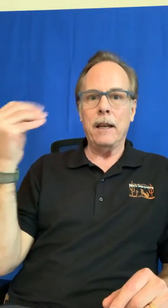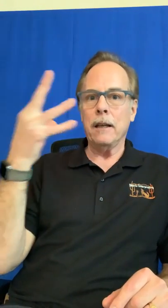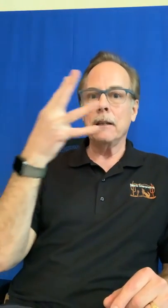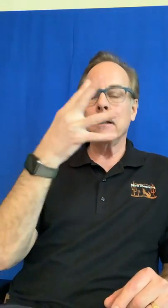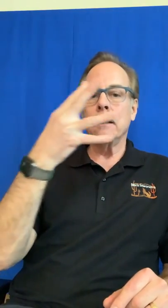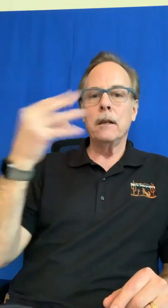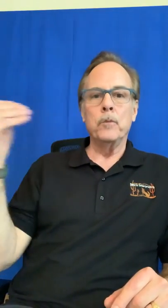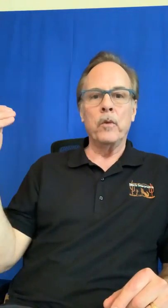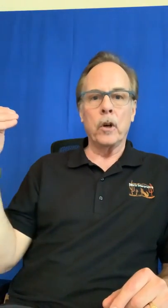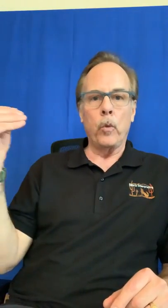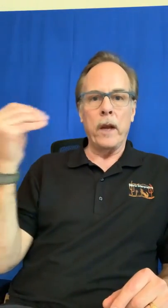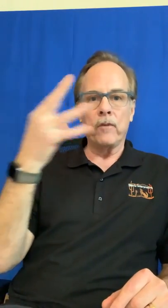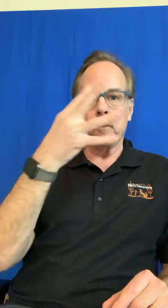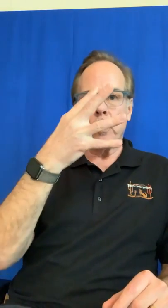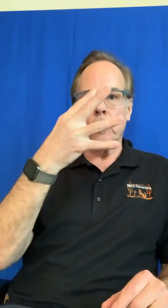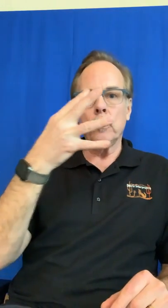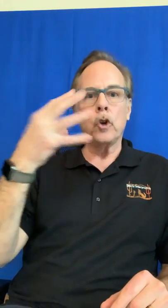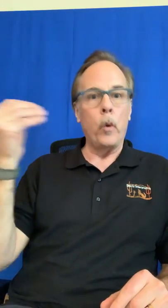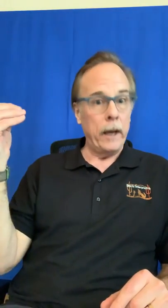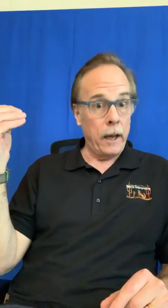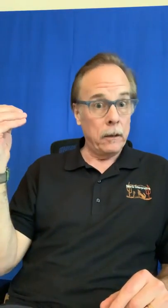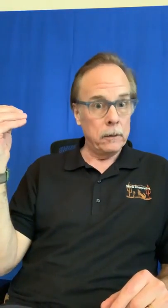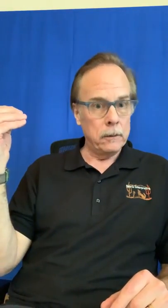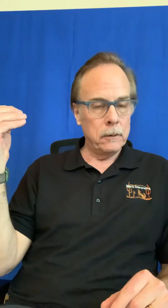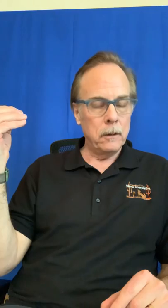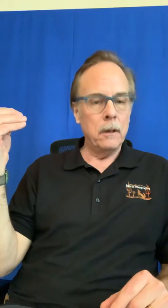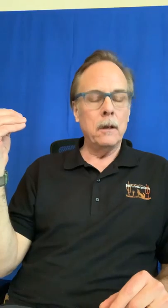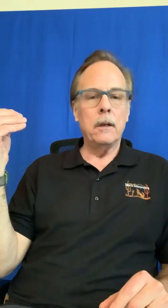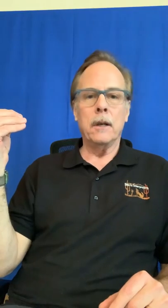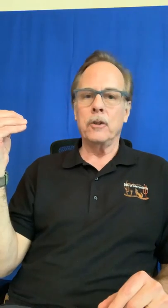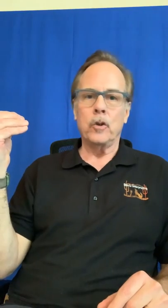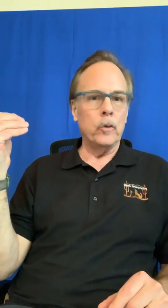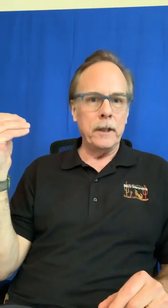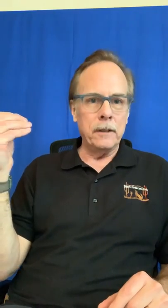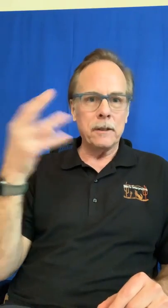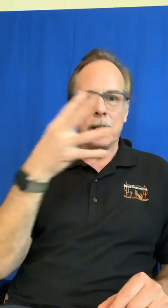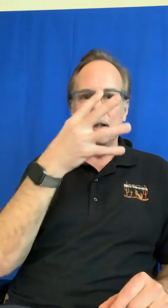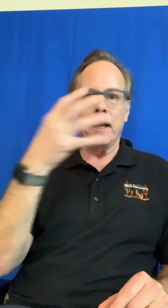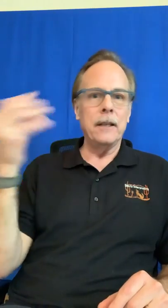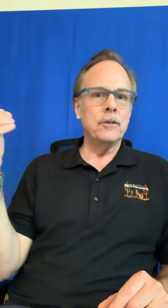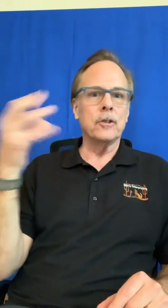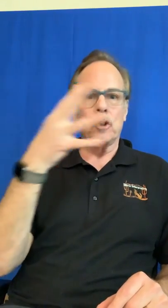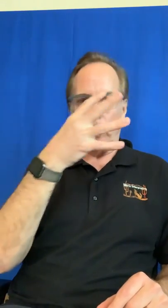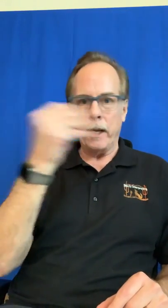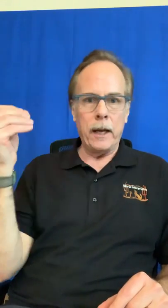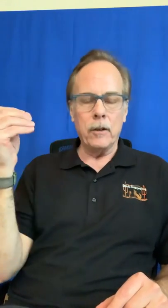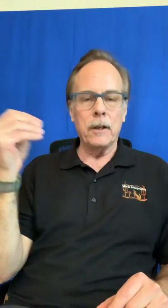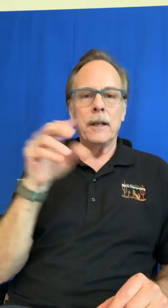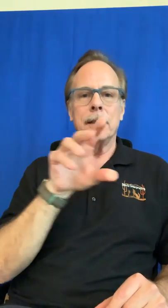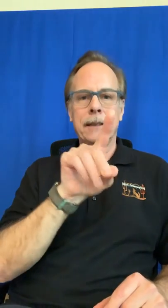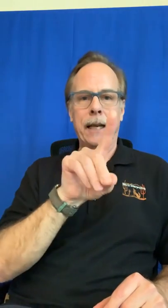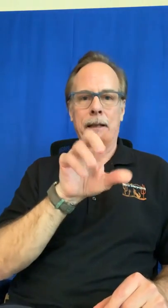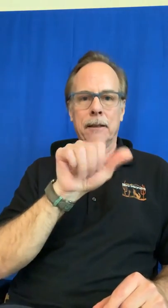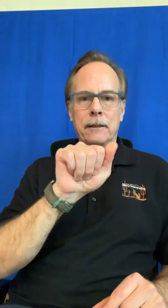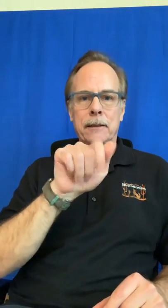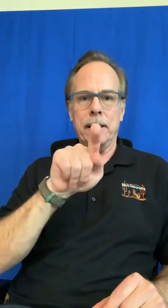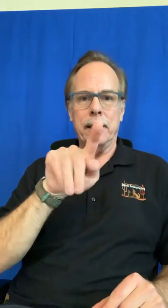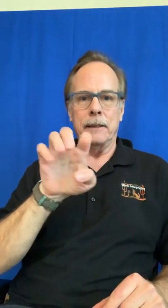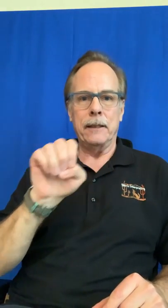moving away from you going out and you don't need to sign date just going out date d-a-t